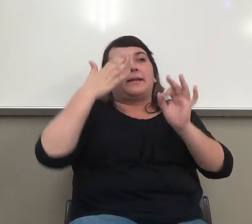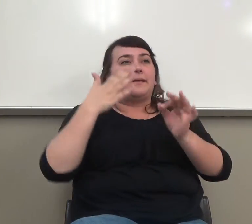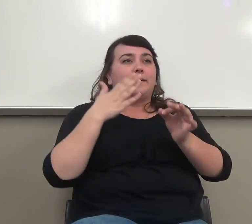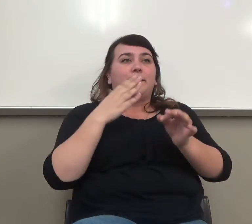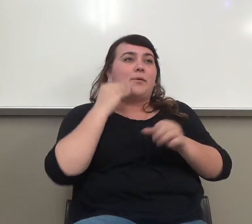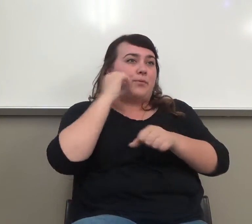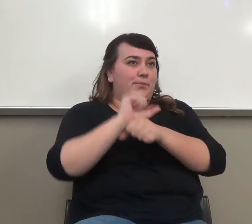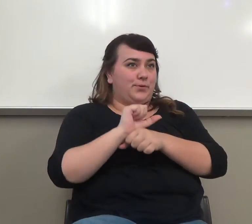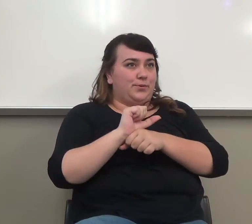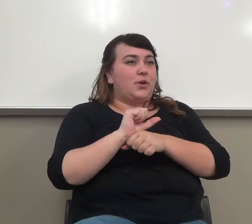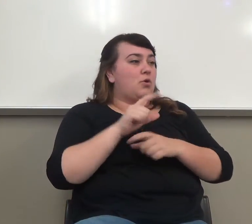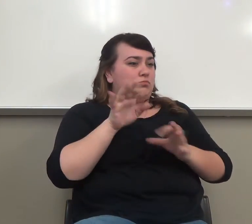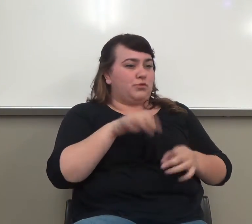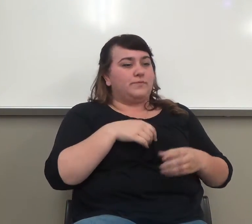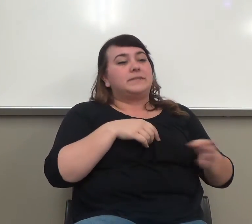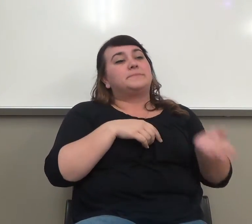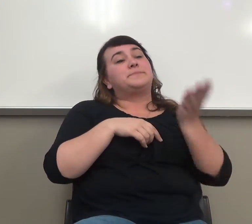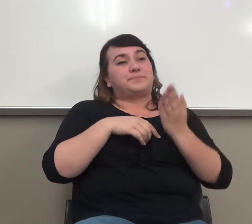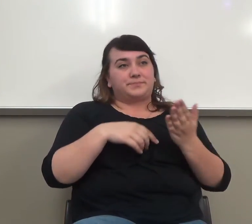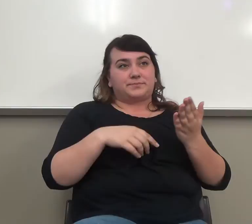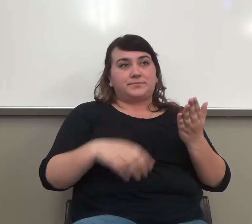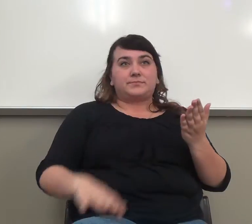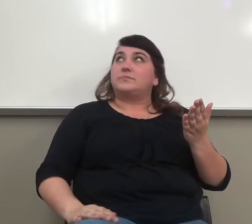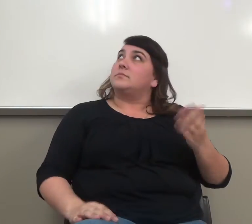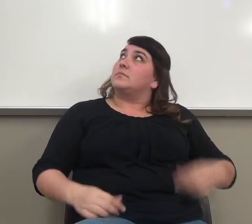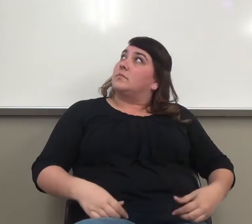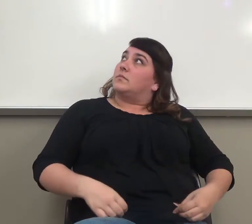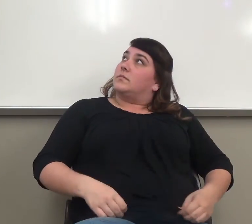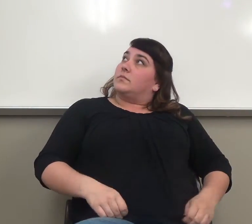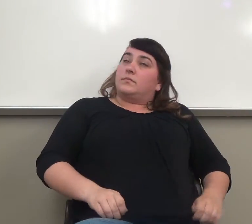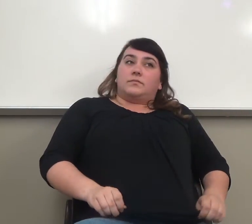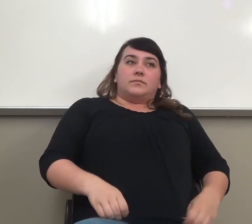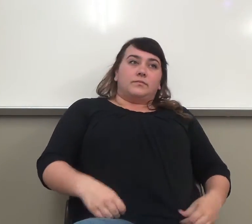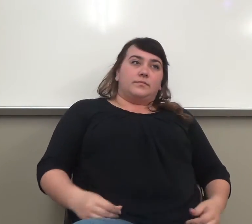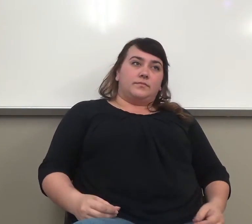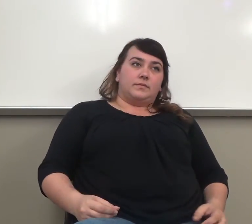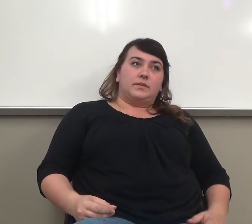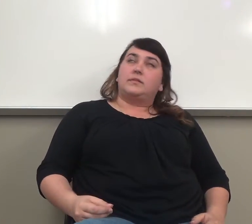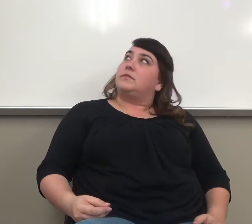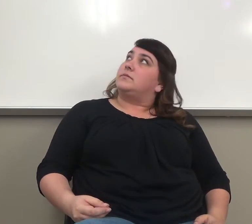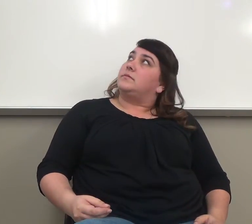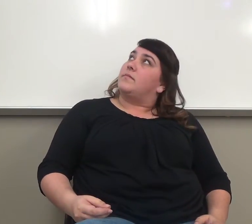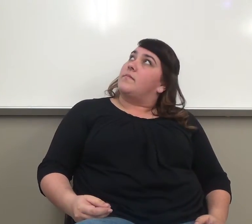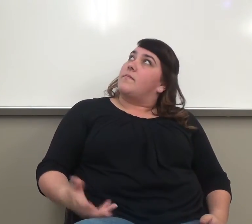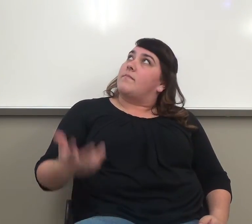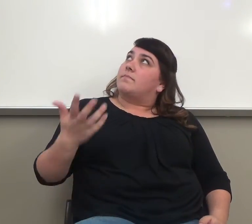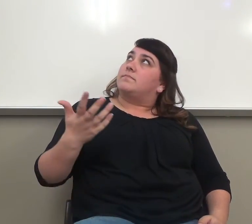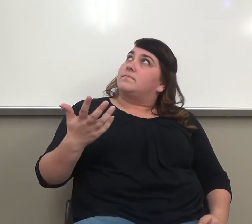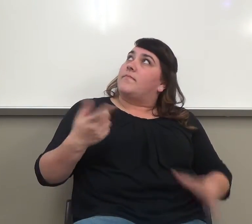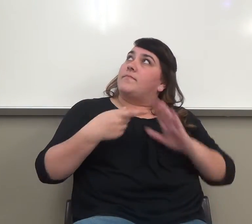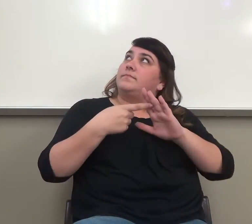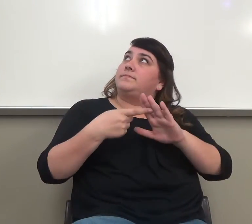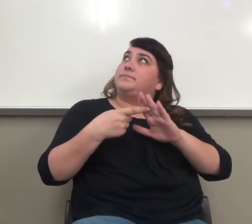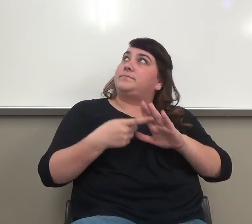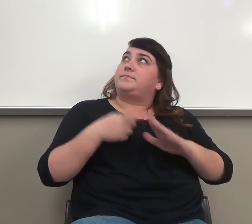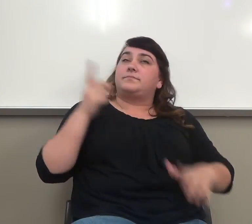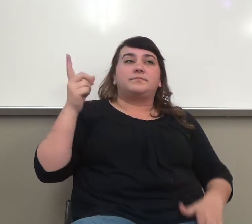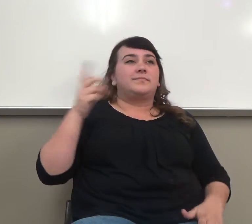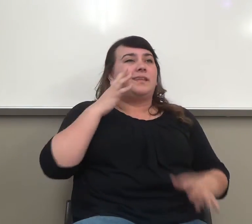Good. There's a purple line. Off the top here. So, say that this person decides to write about,